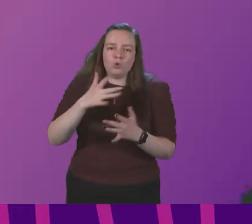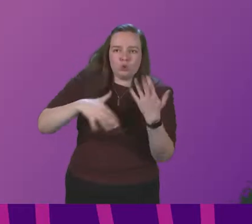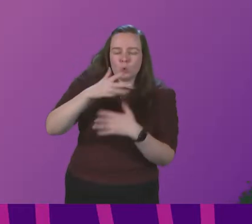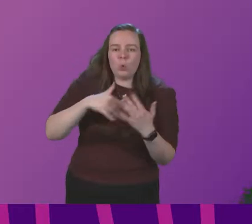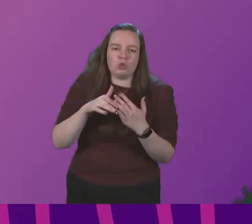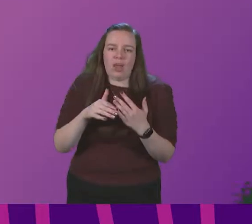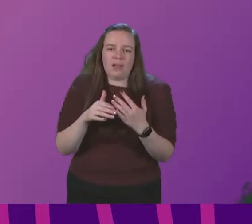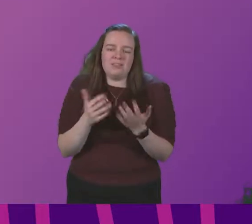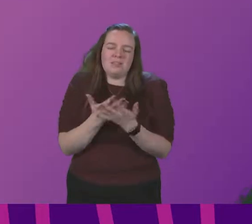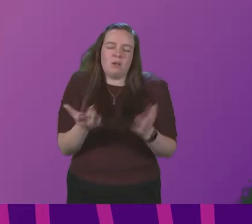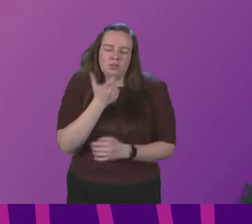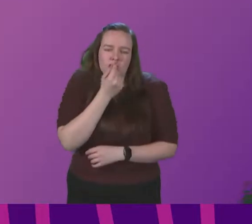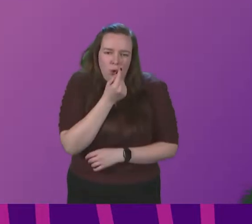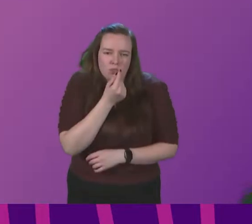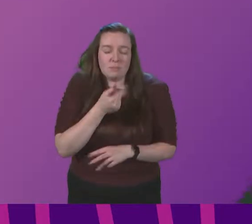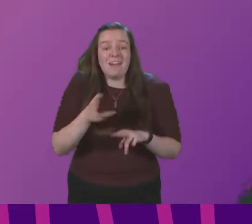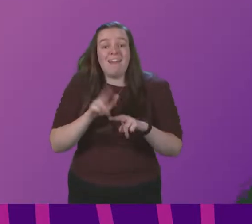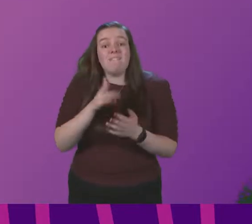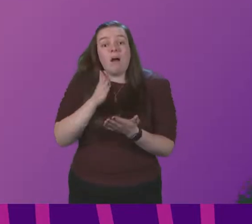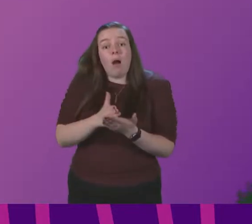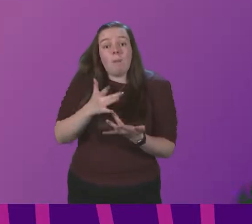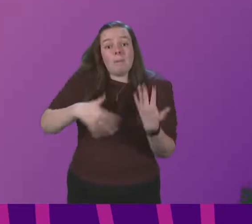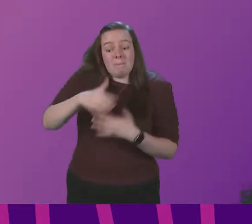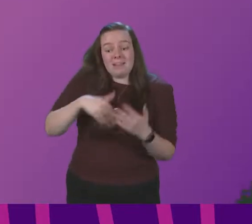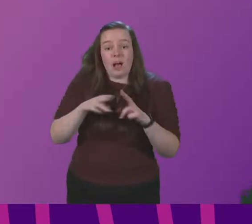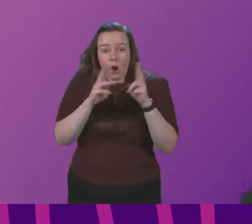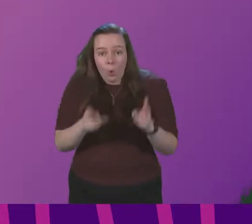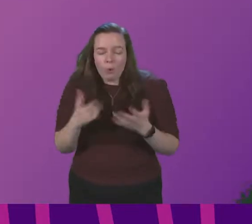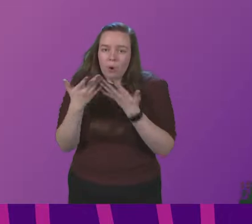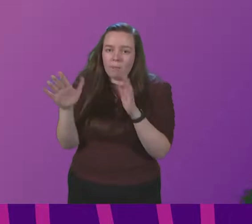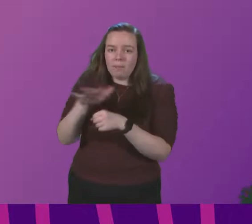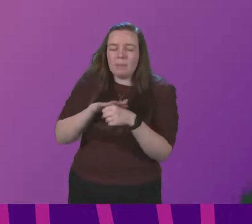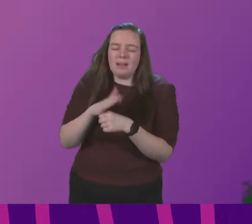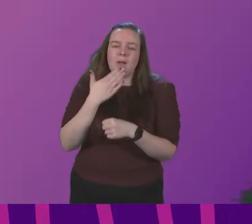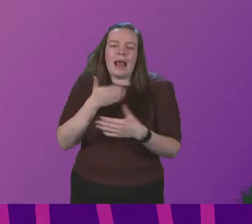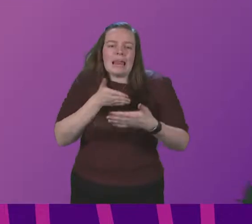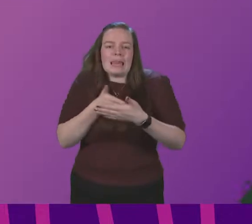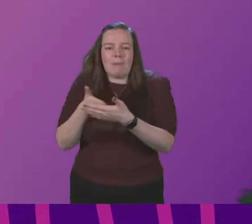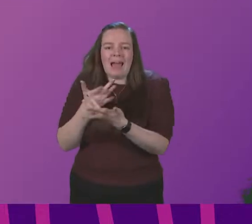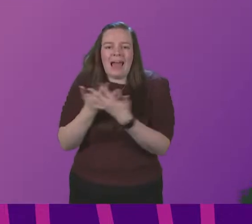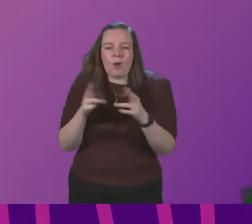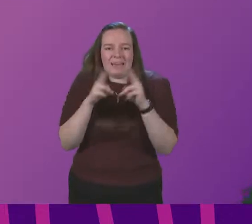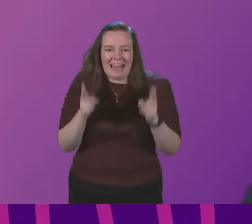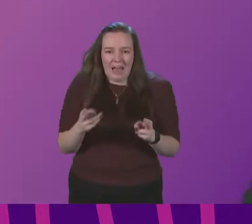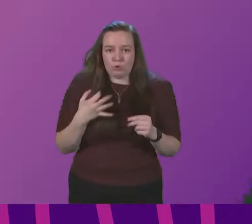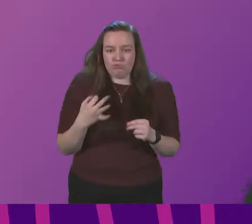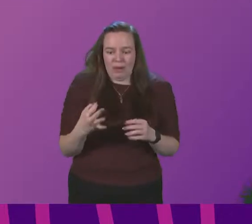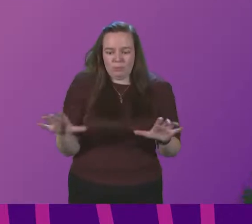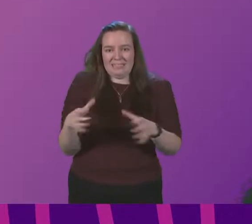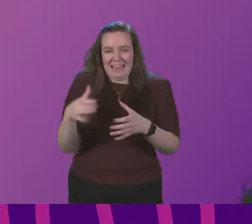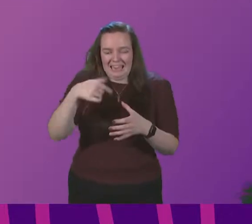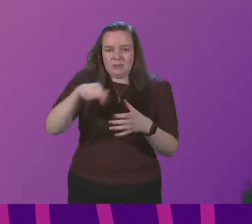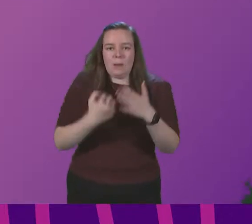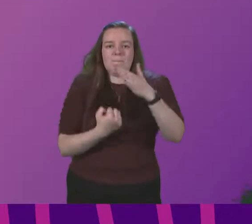as much as you can. If you are socialising indoors at home or in public places, limit the number of households represented in your group